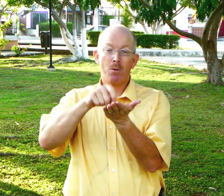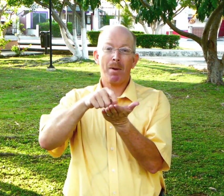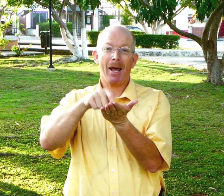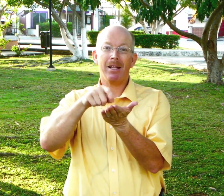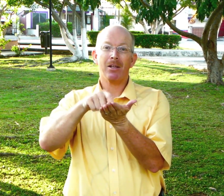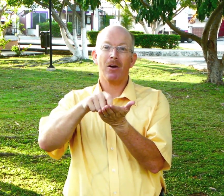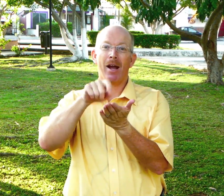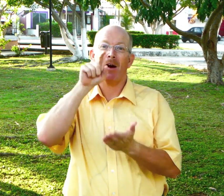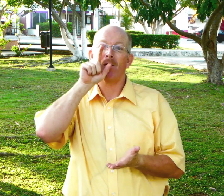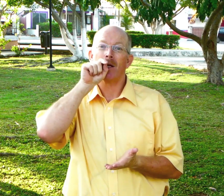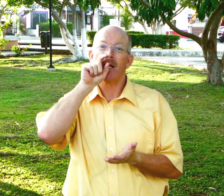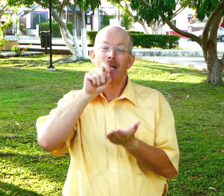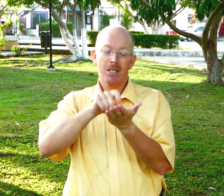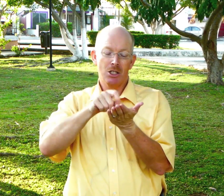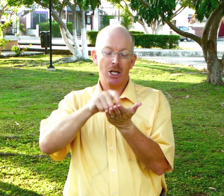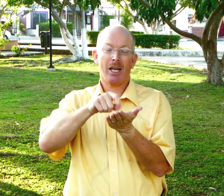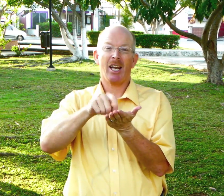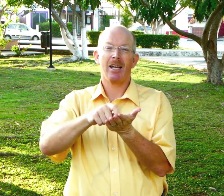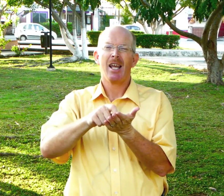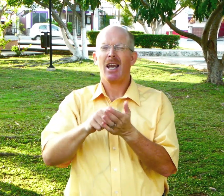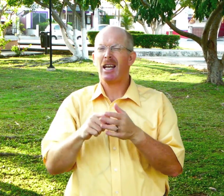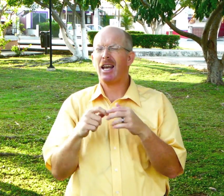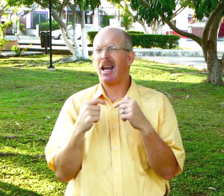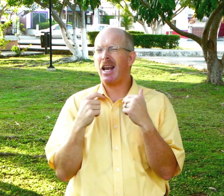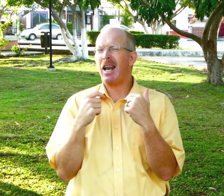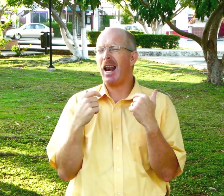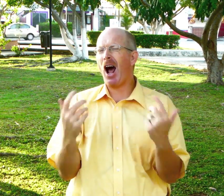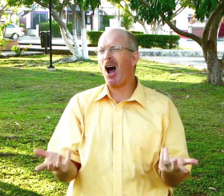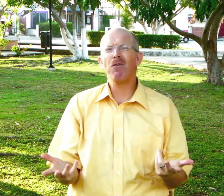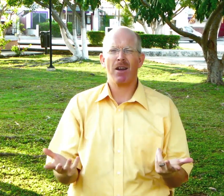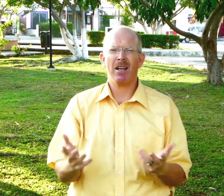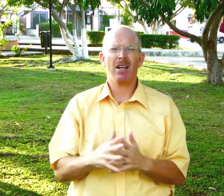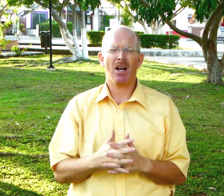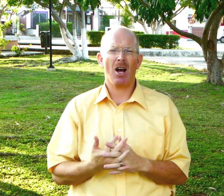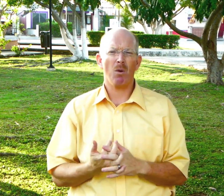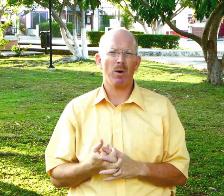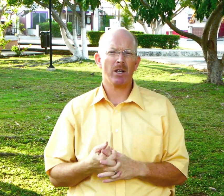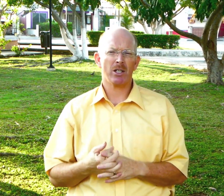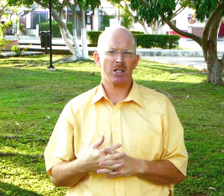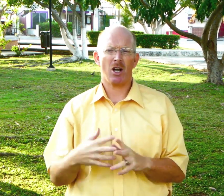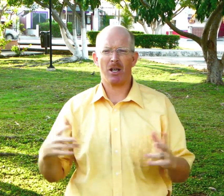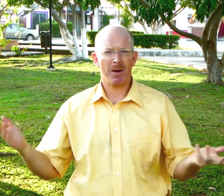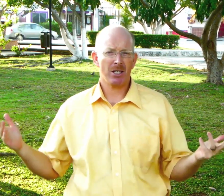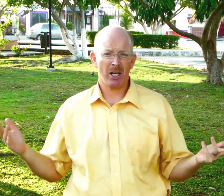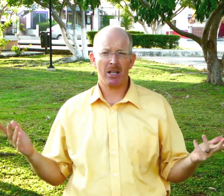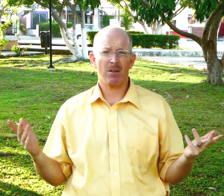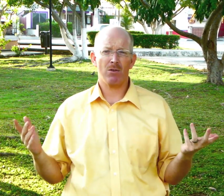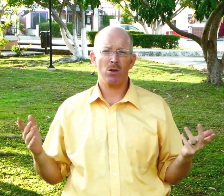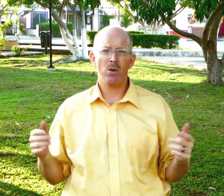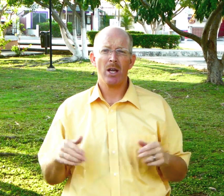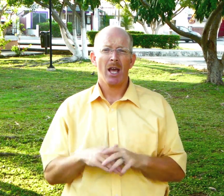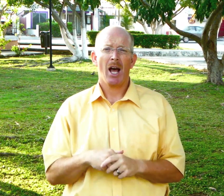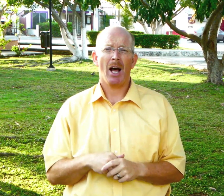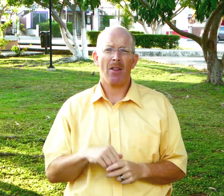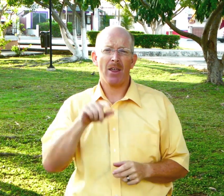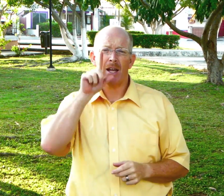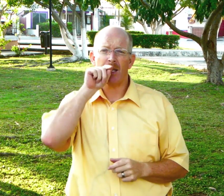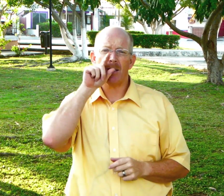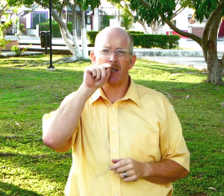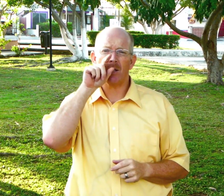peck the ground chicken often when you're just talking about chicken the food then you'll